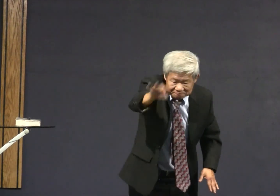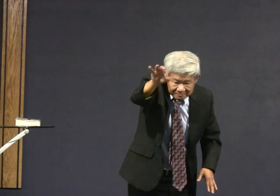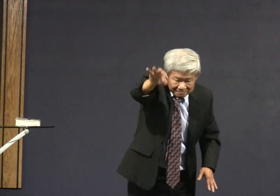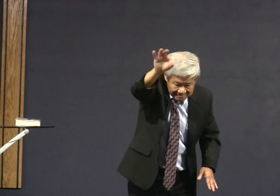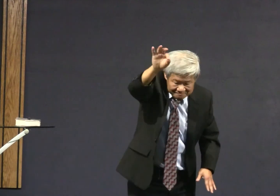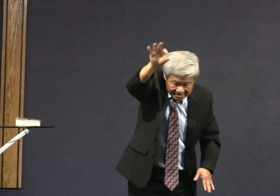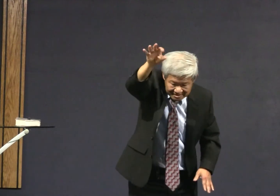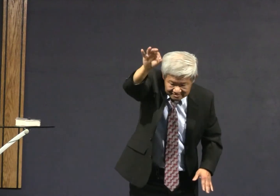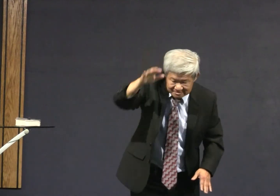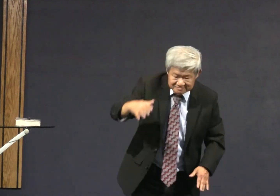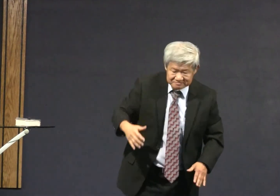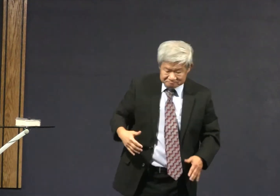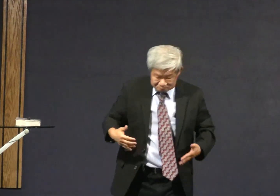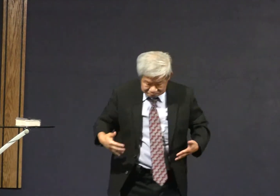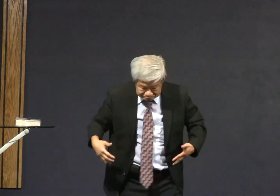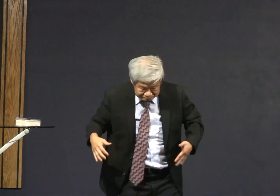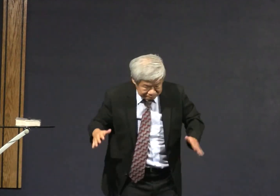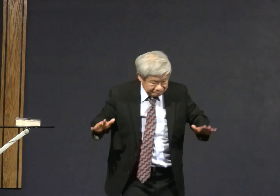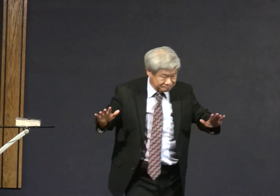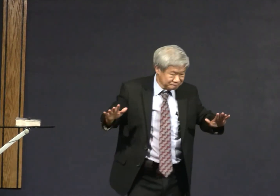picked up the seeds that fell by the wayside and ate them